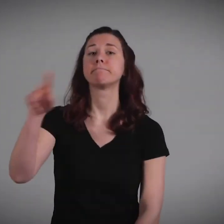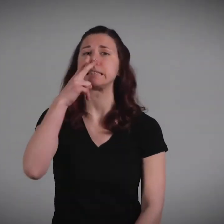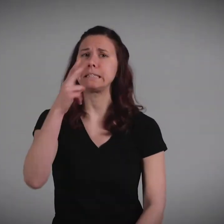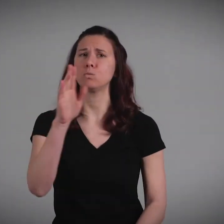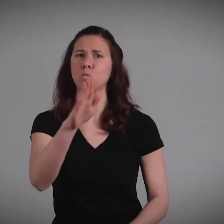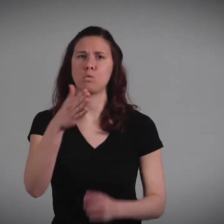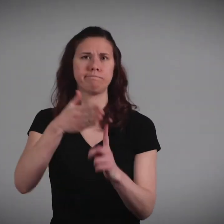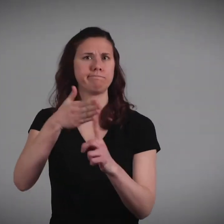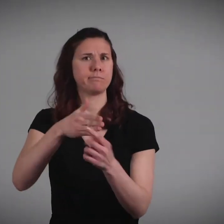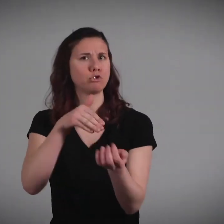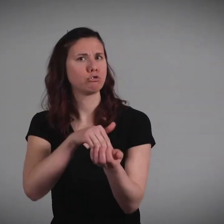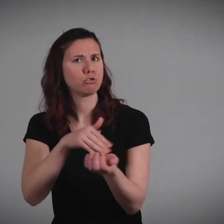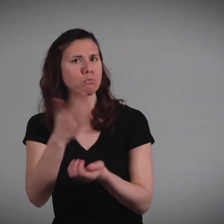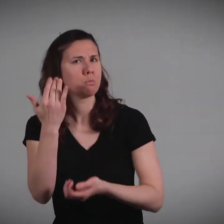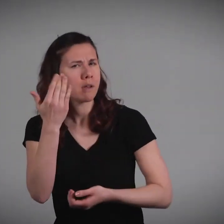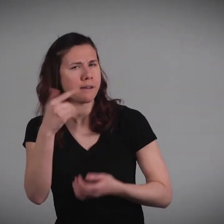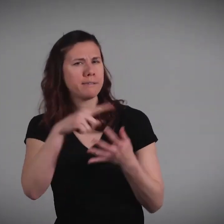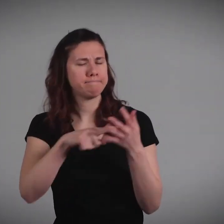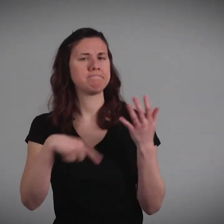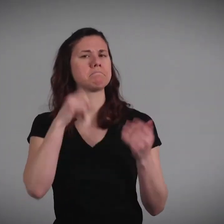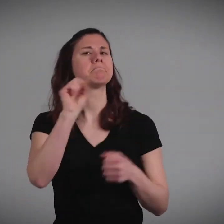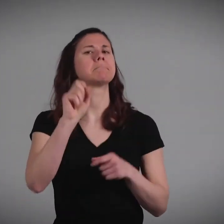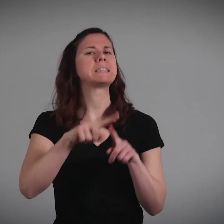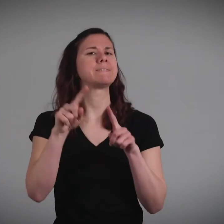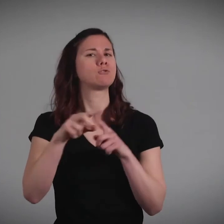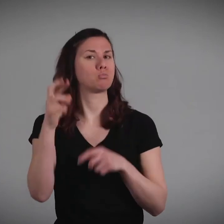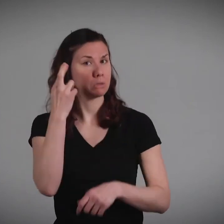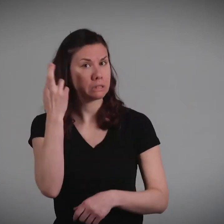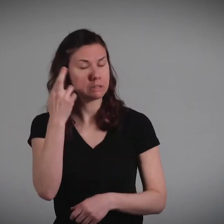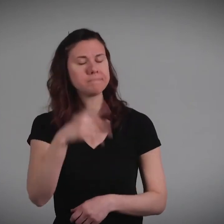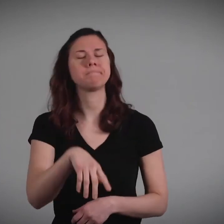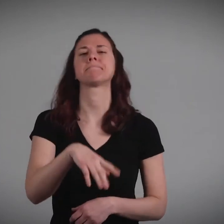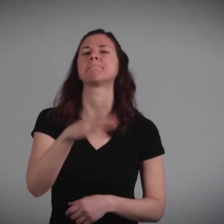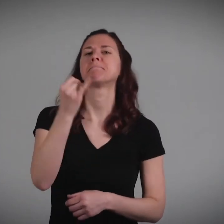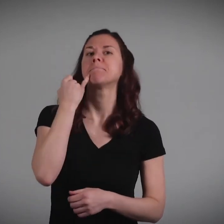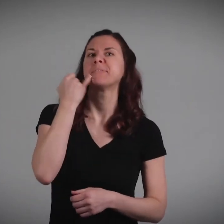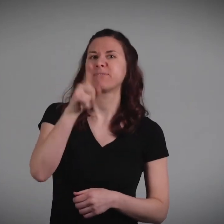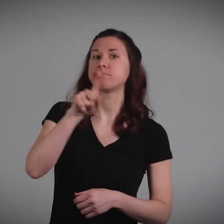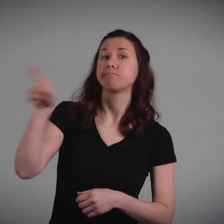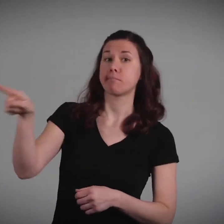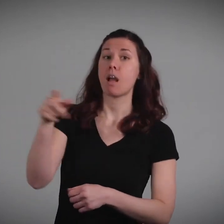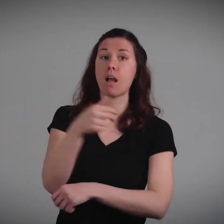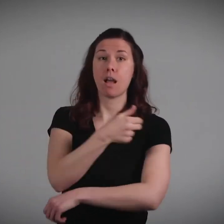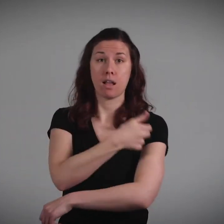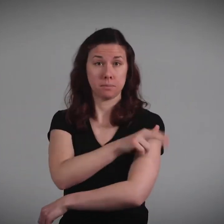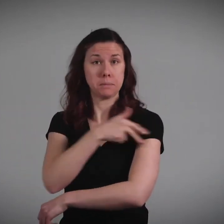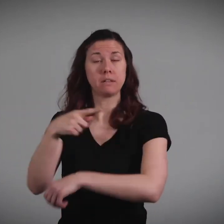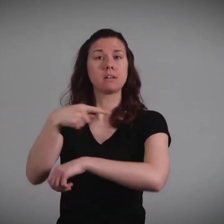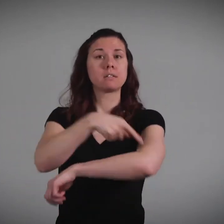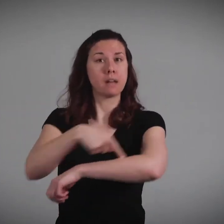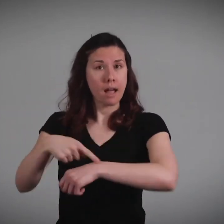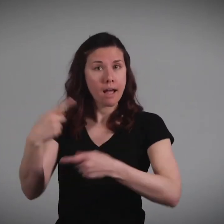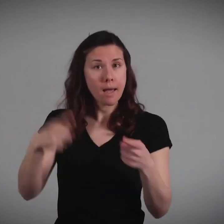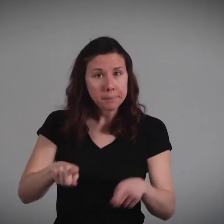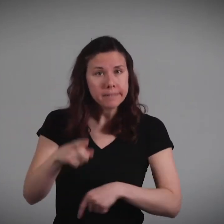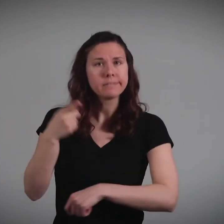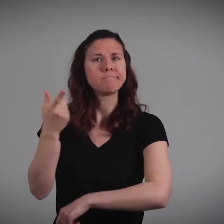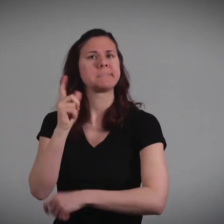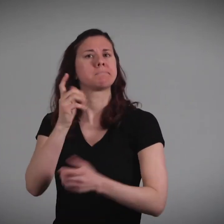There are a few reasons you should see your primary care doctor when you've had a laceration. If you went to the hospital for your laceration and the doctor